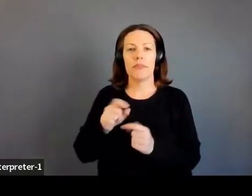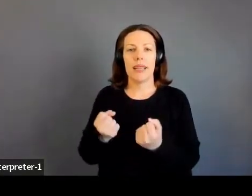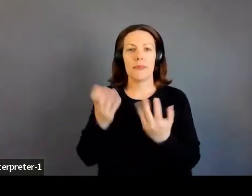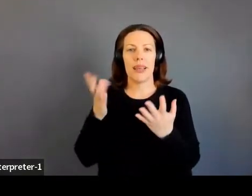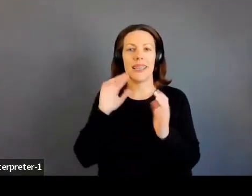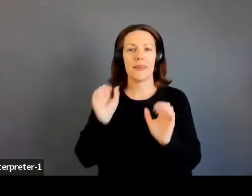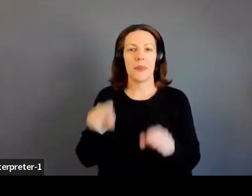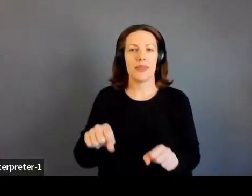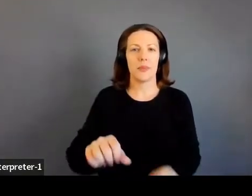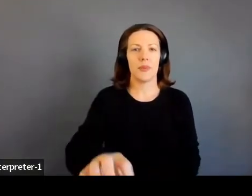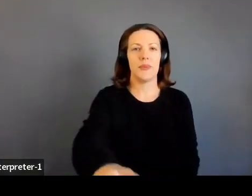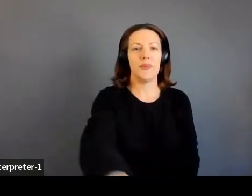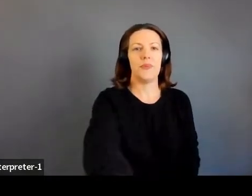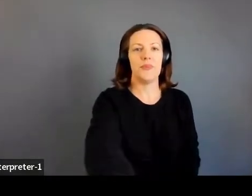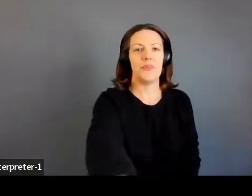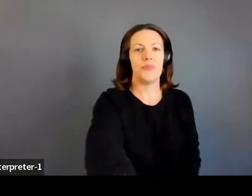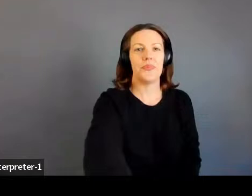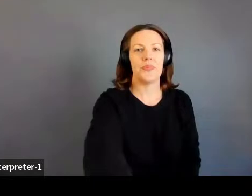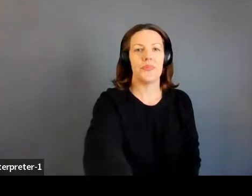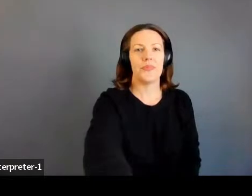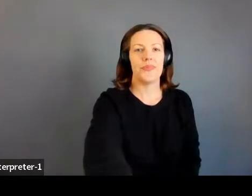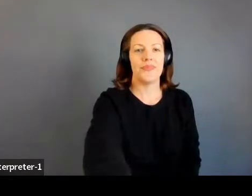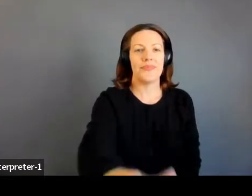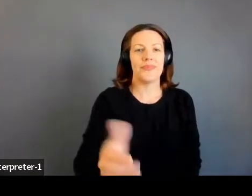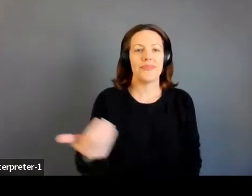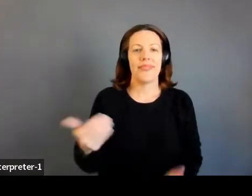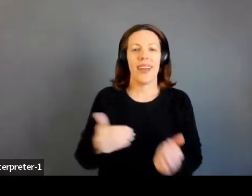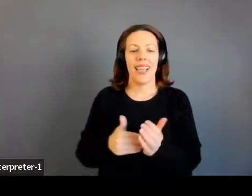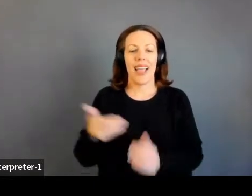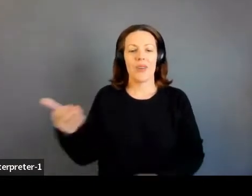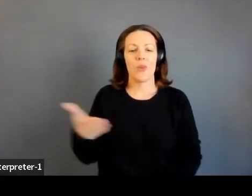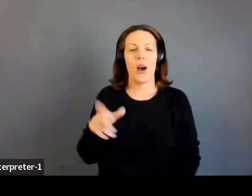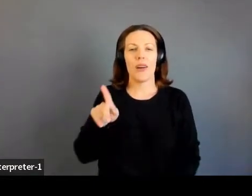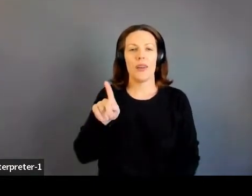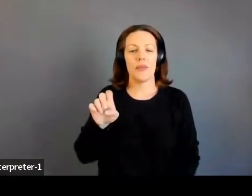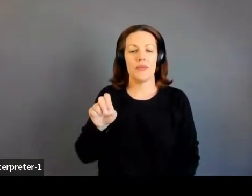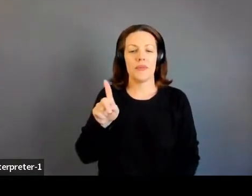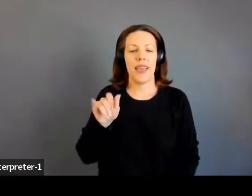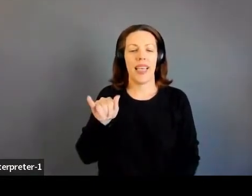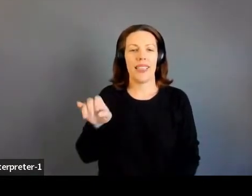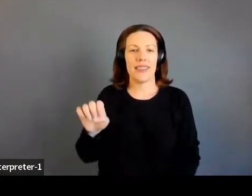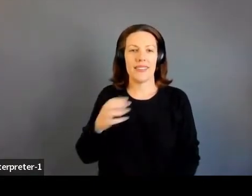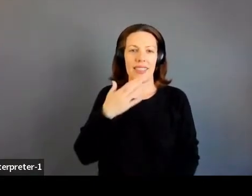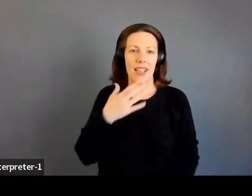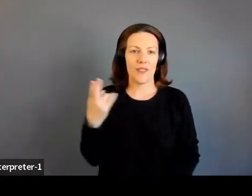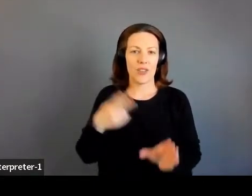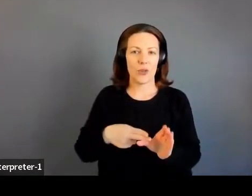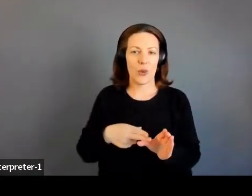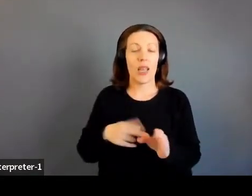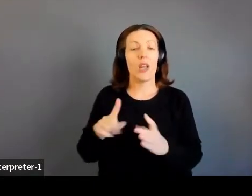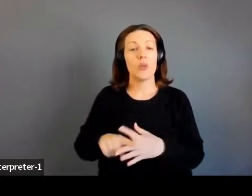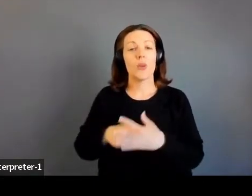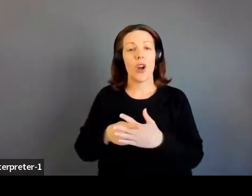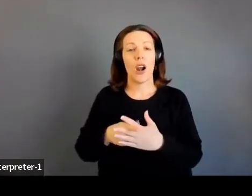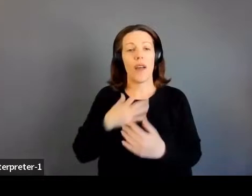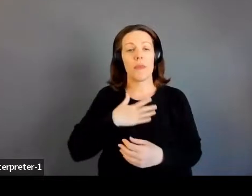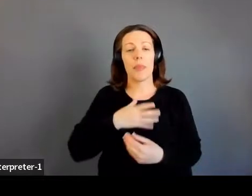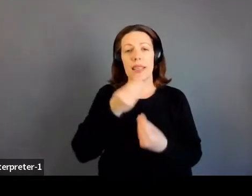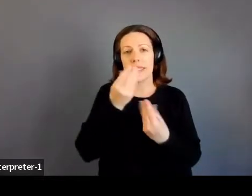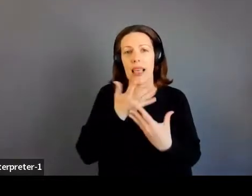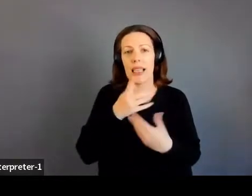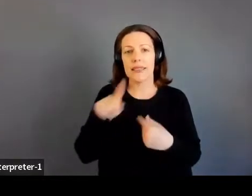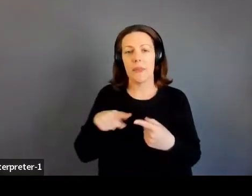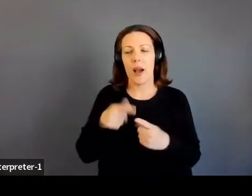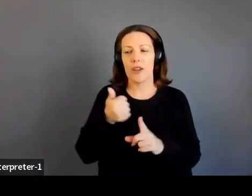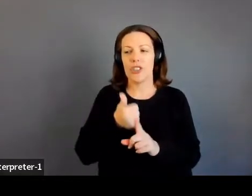will do so. So again, welcome, Kelly. Thank you for joining us today. And just to start off, please tell us a little bit about yourself and